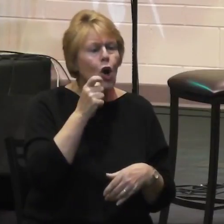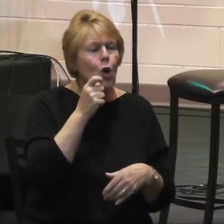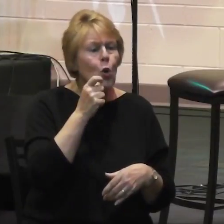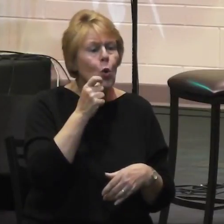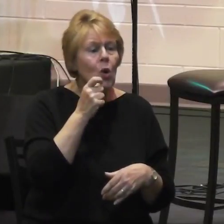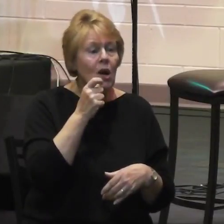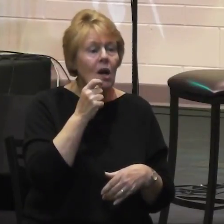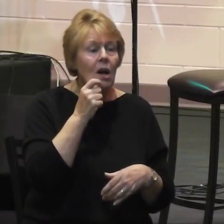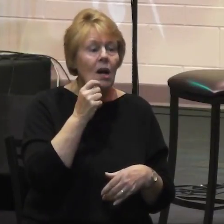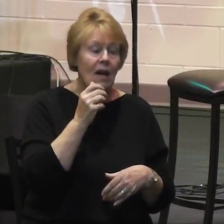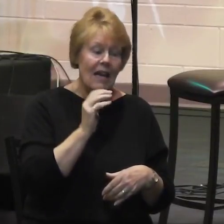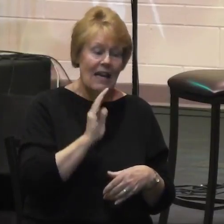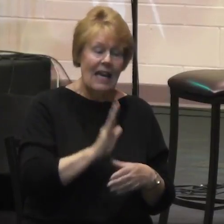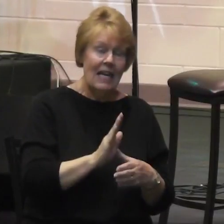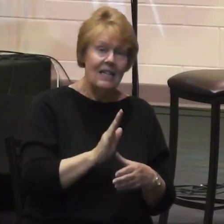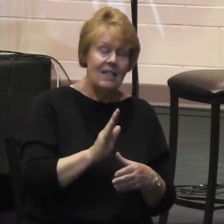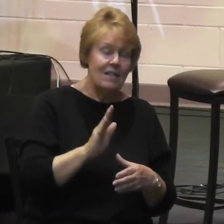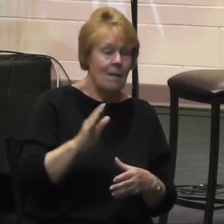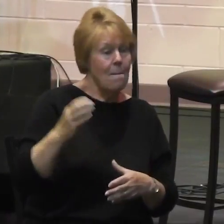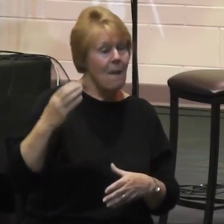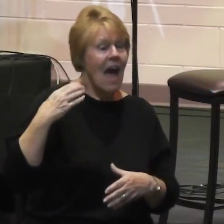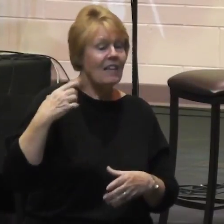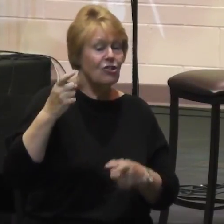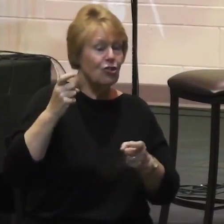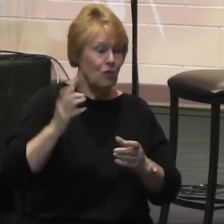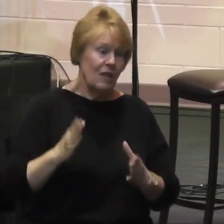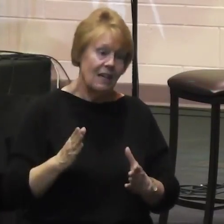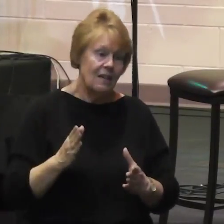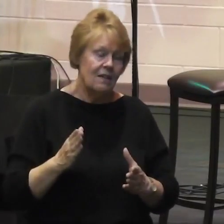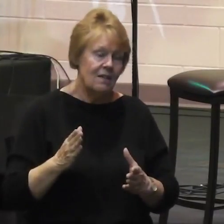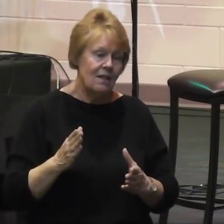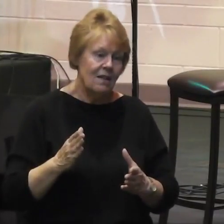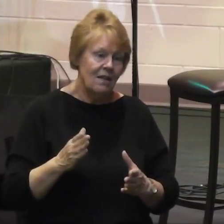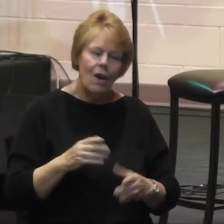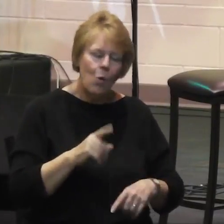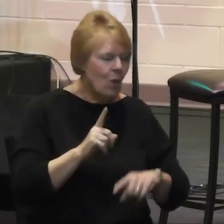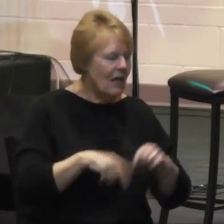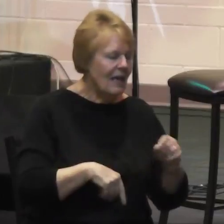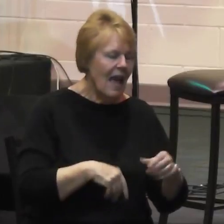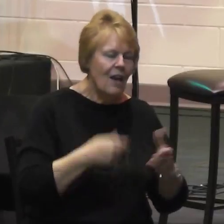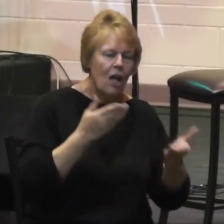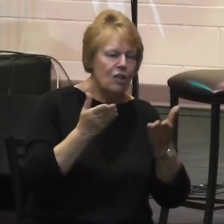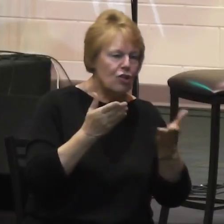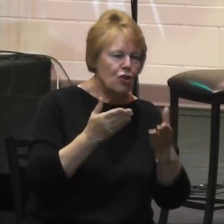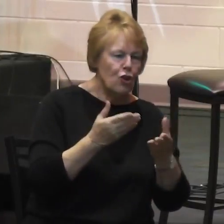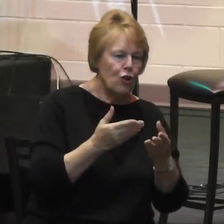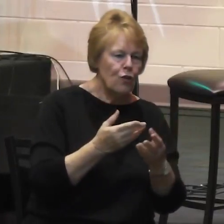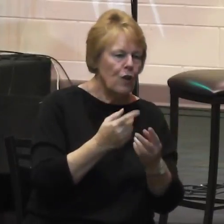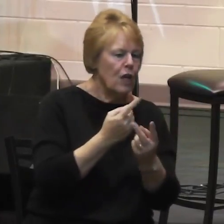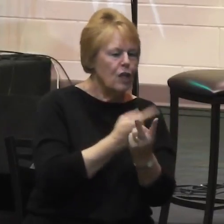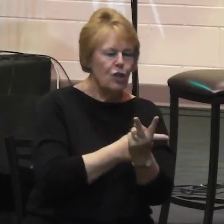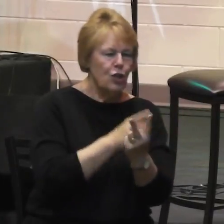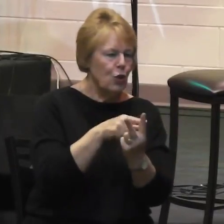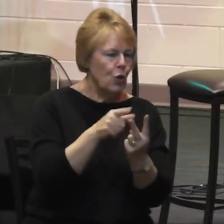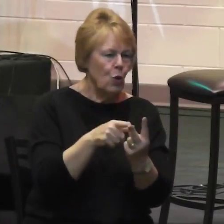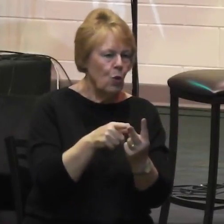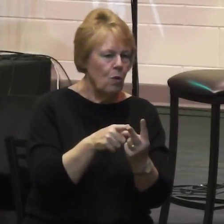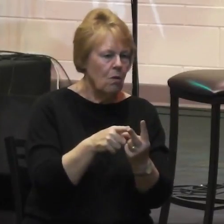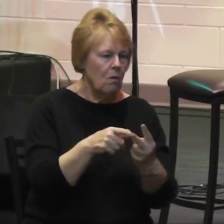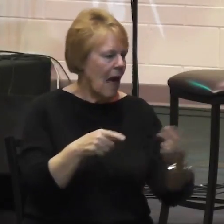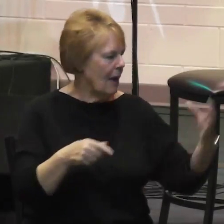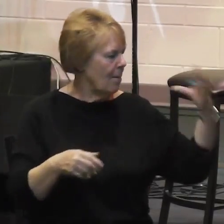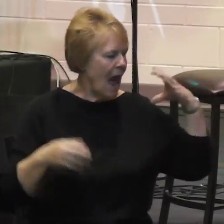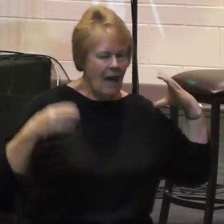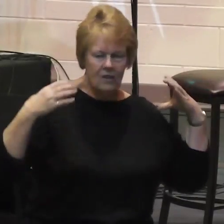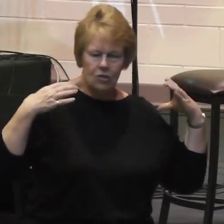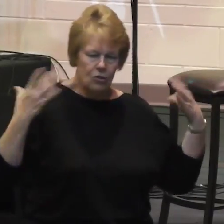because it is not possible to serve two masters. The Bible says that we cannot serve two masters. And in John chapter 8 Jesus is actually